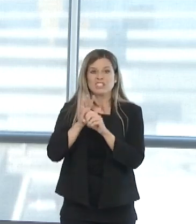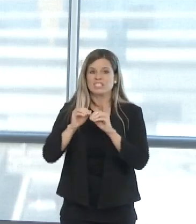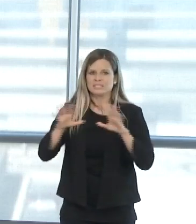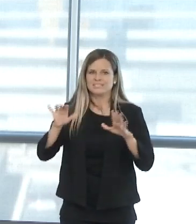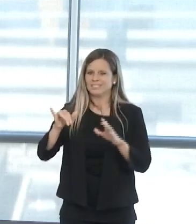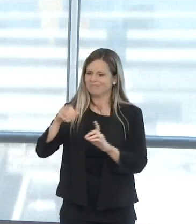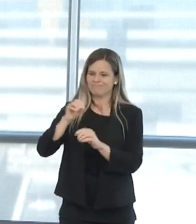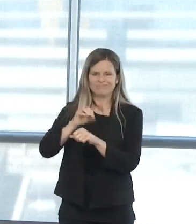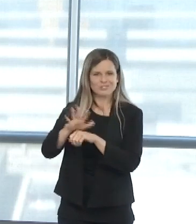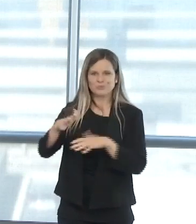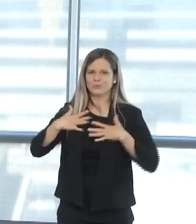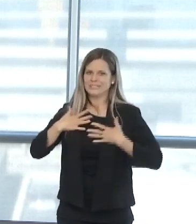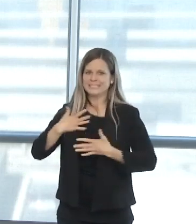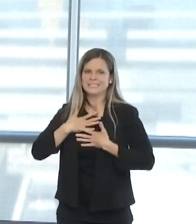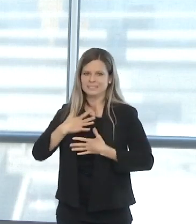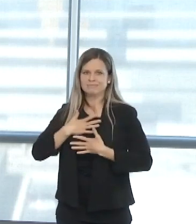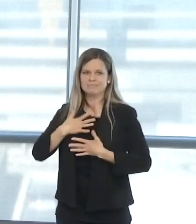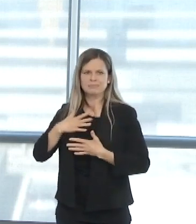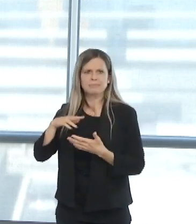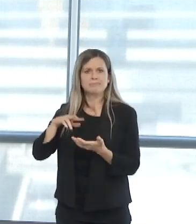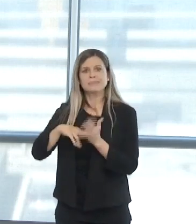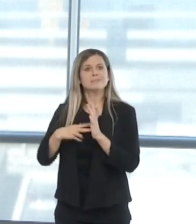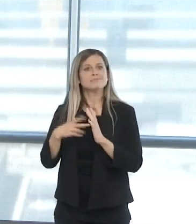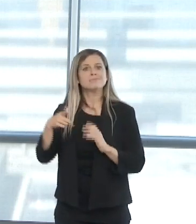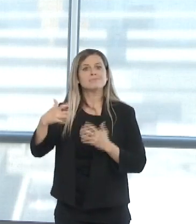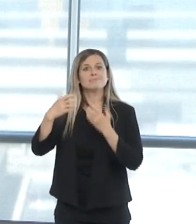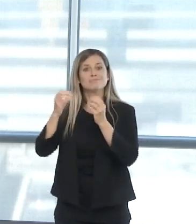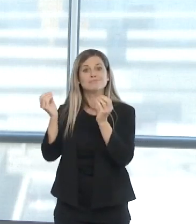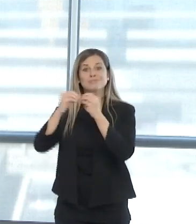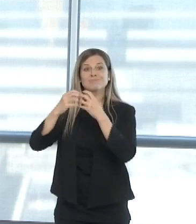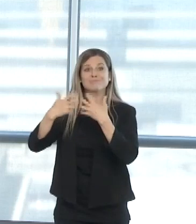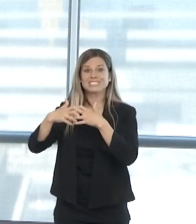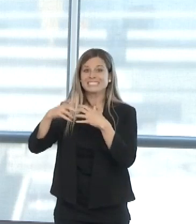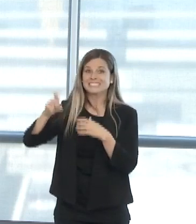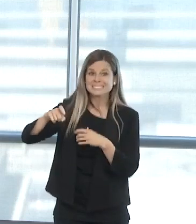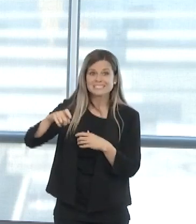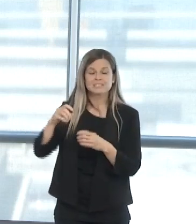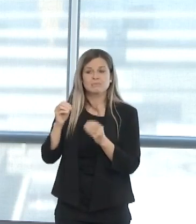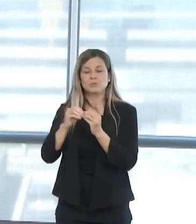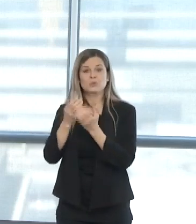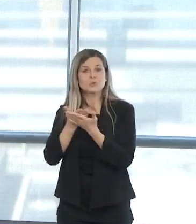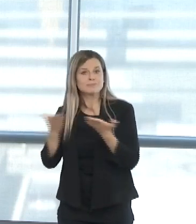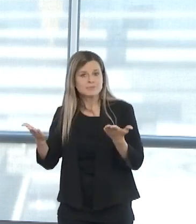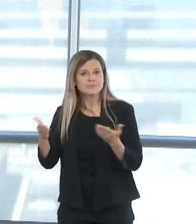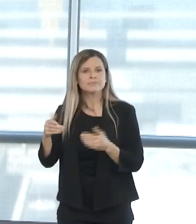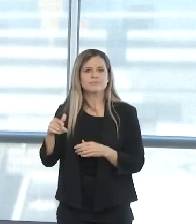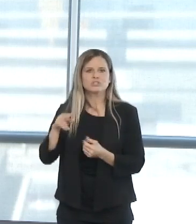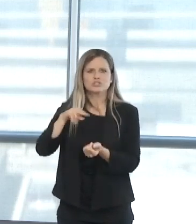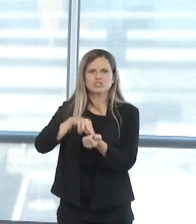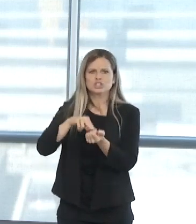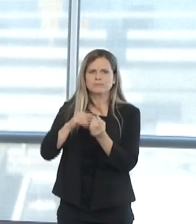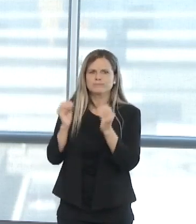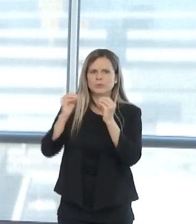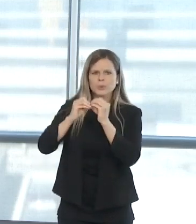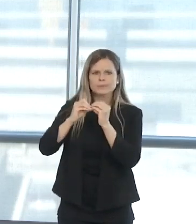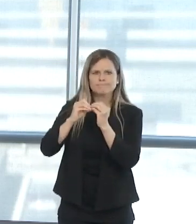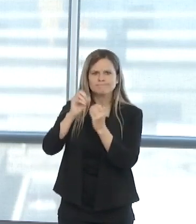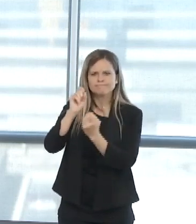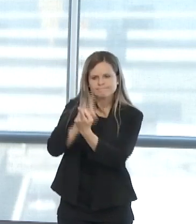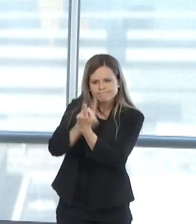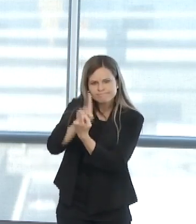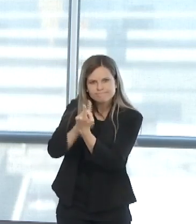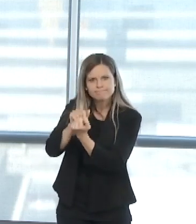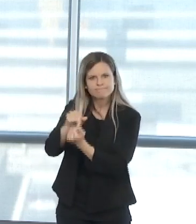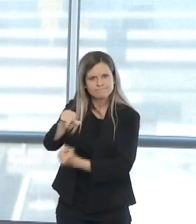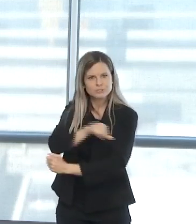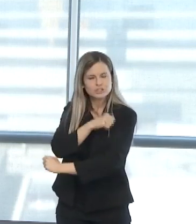equipment, personnel who are spending more time with the patient or providers. And as you've also heard,